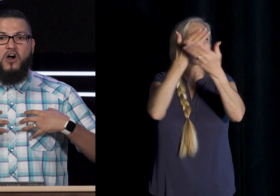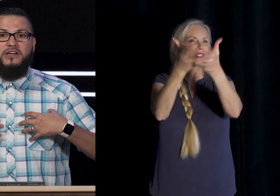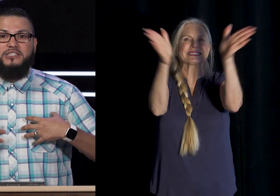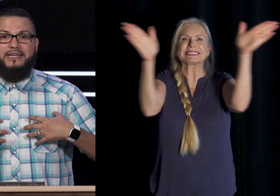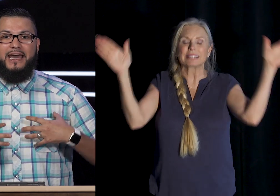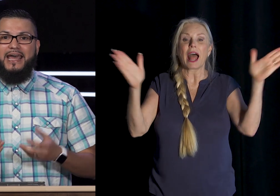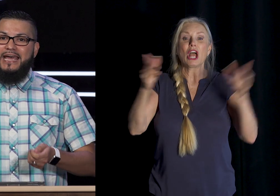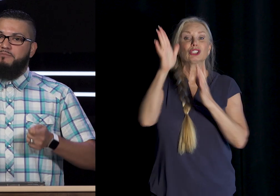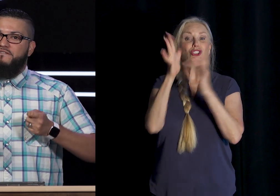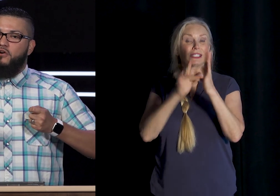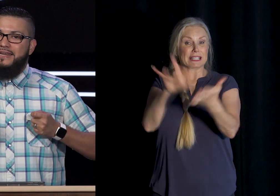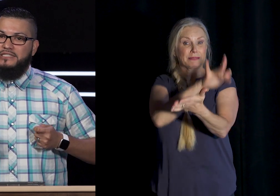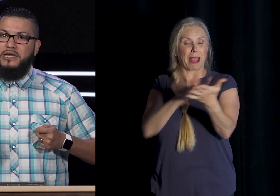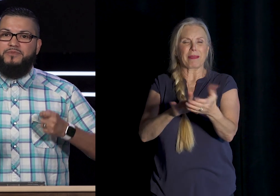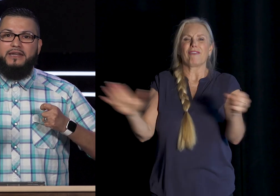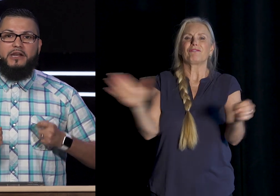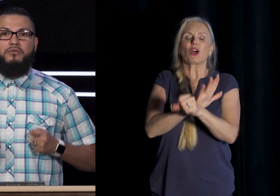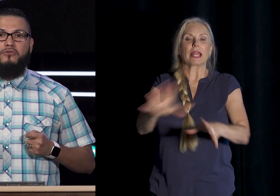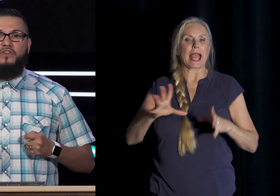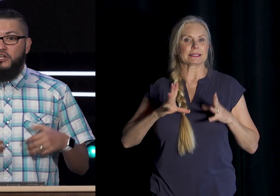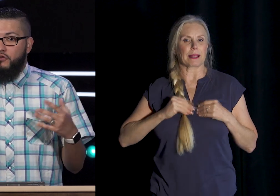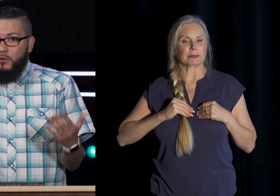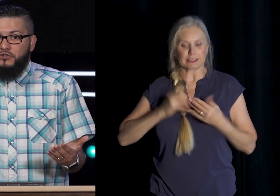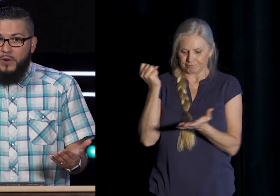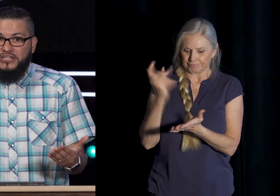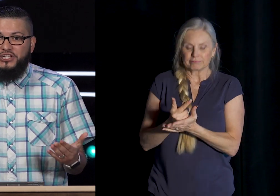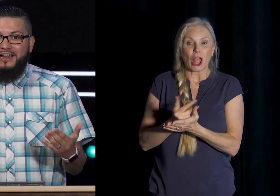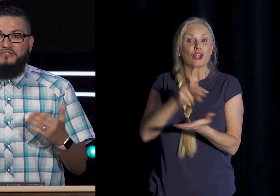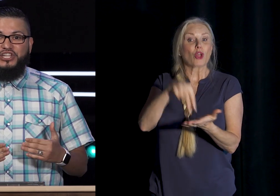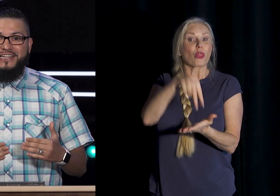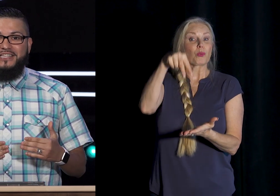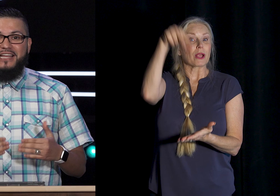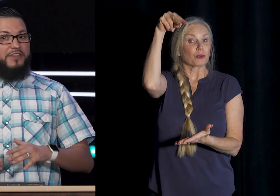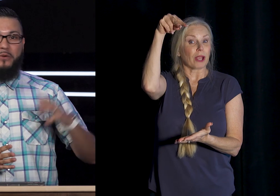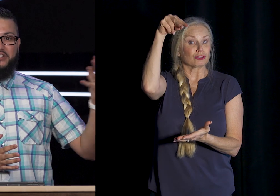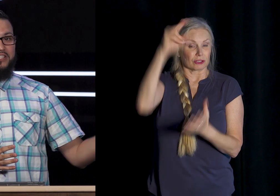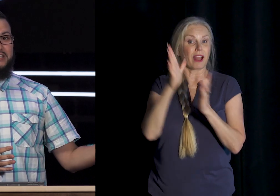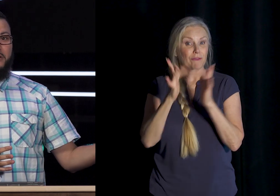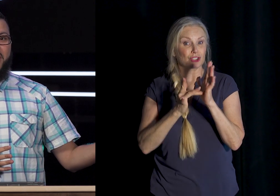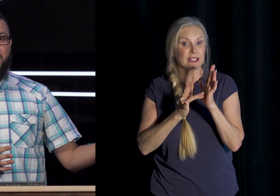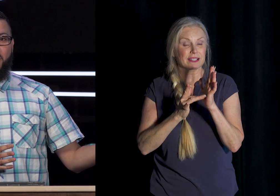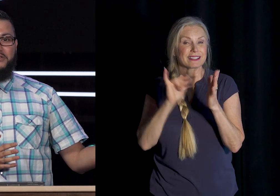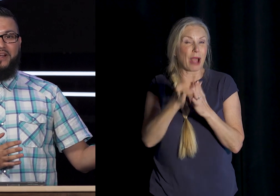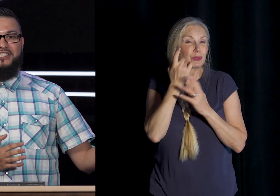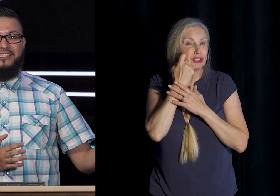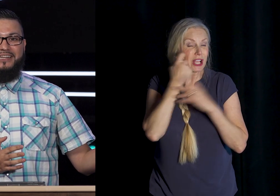our sin debt Has been fully accepted And approved So the resurrection Of Jesus That we just celebrated On resurrection Sunday